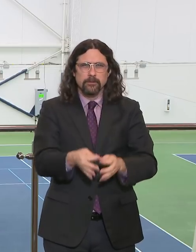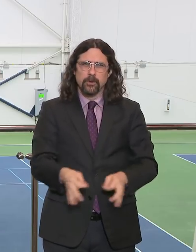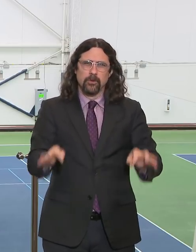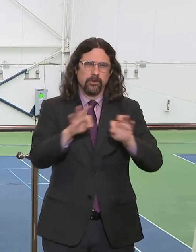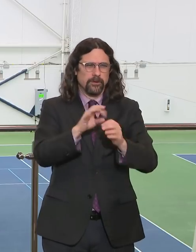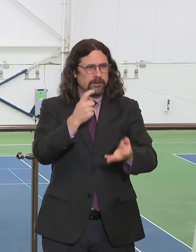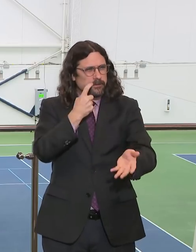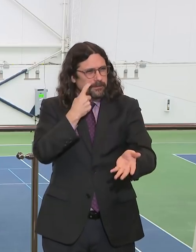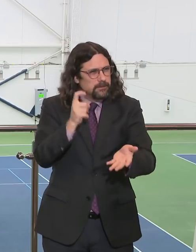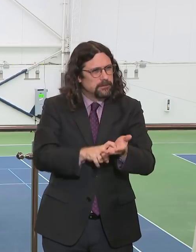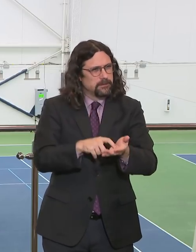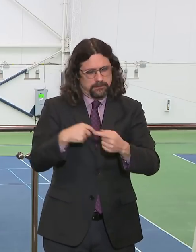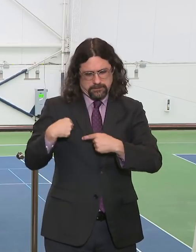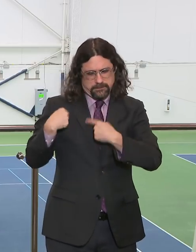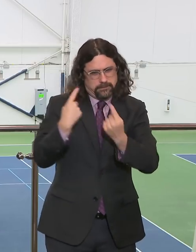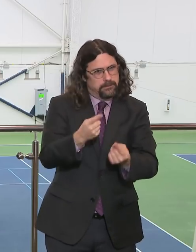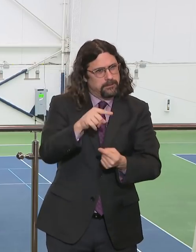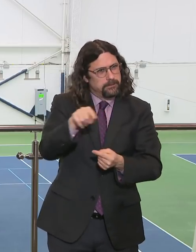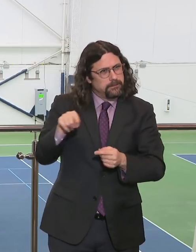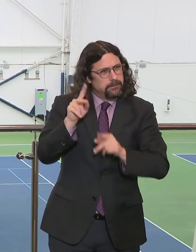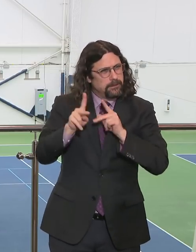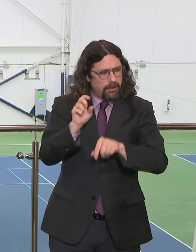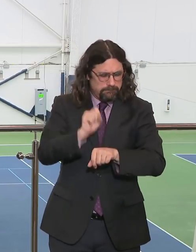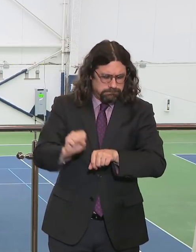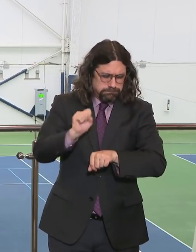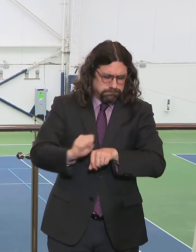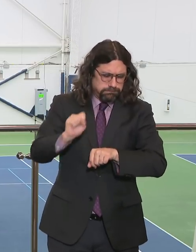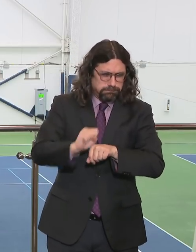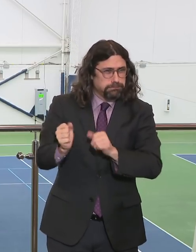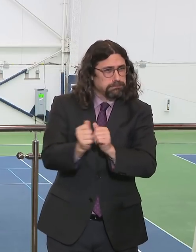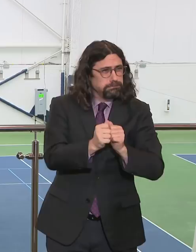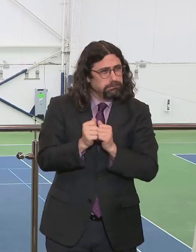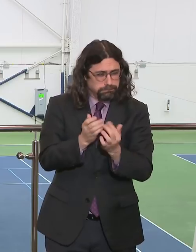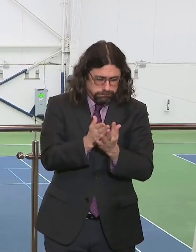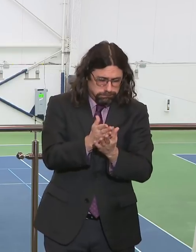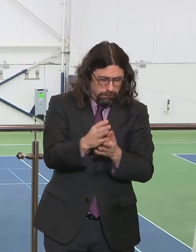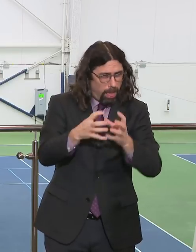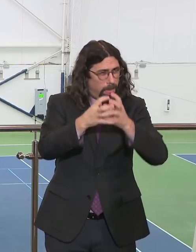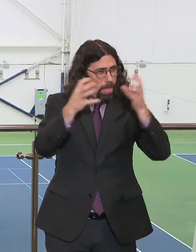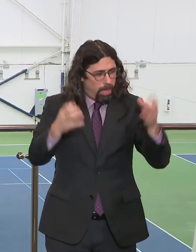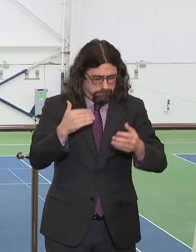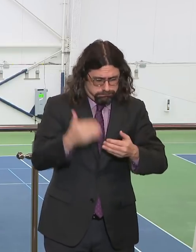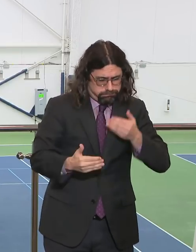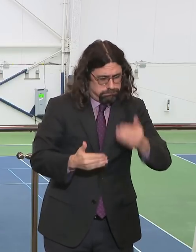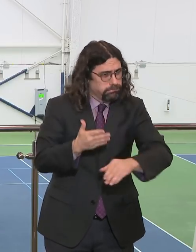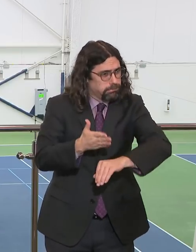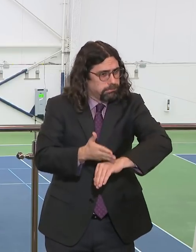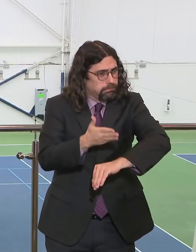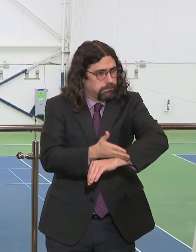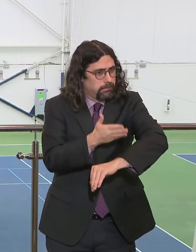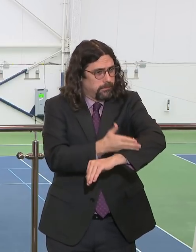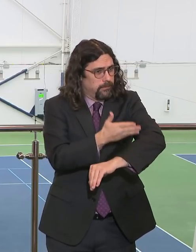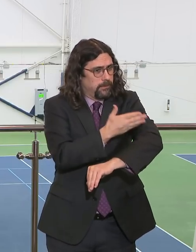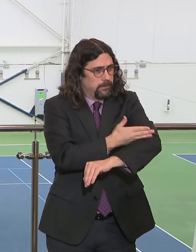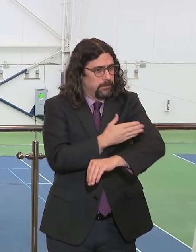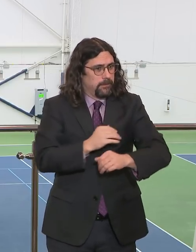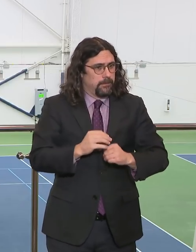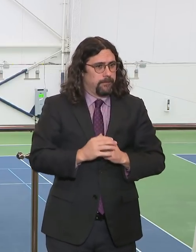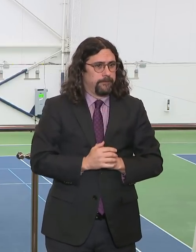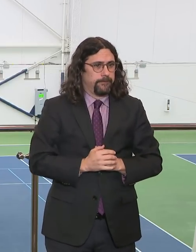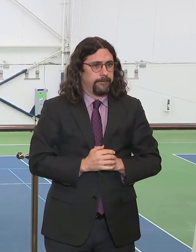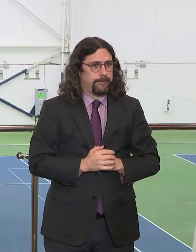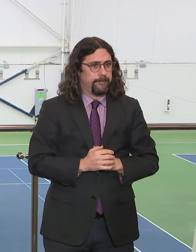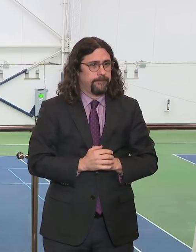all this started, before the coronavirus in this city, we had about 20,000 working hospital beds in our major